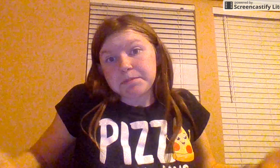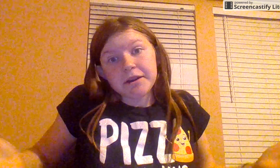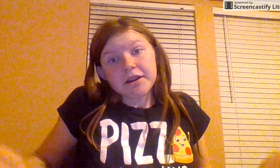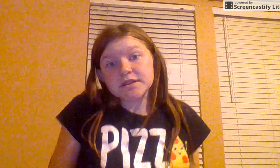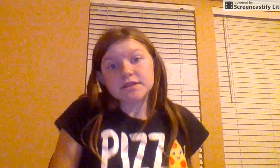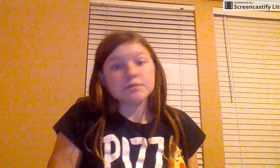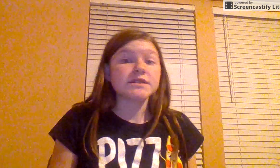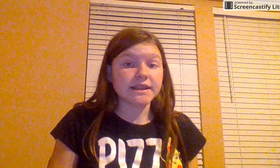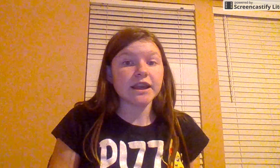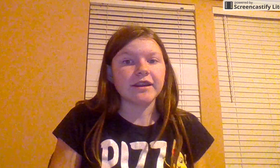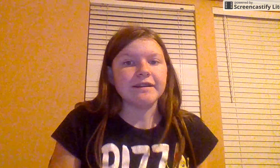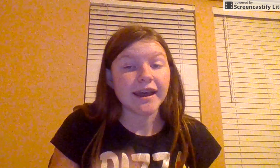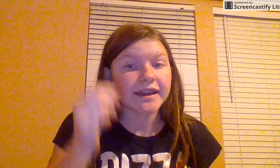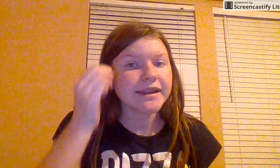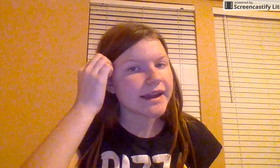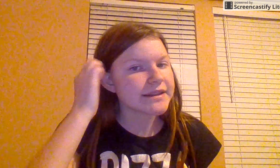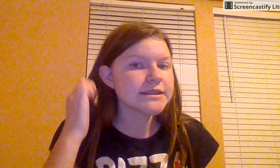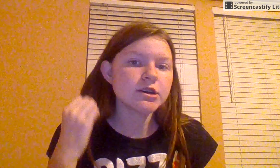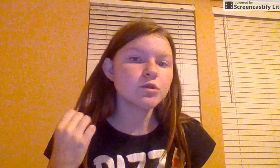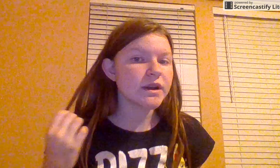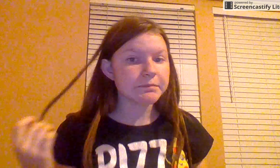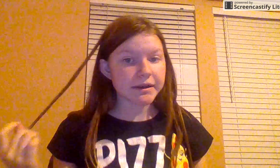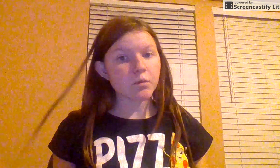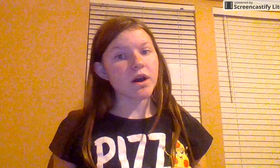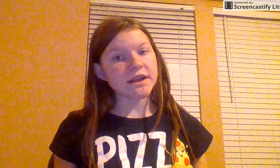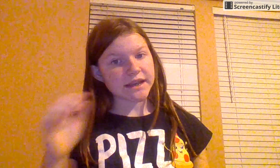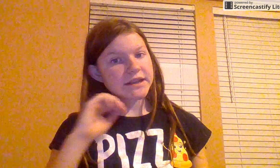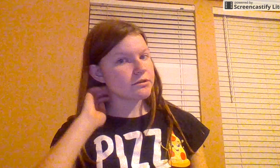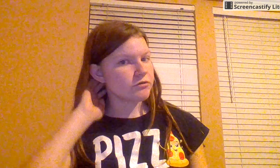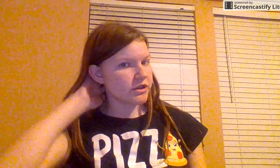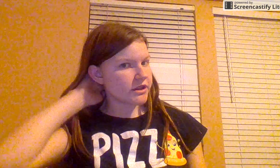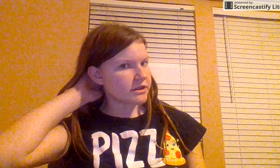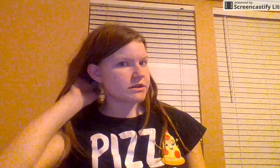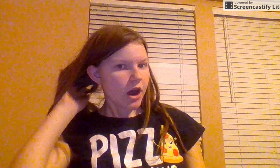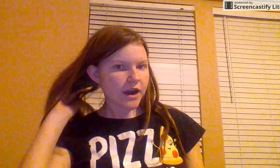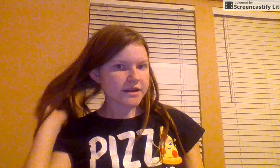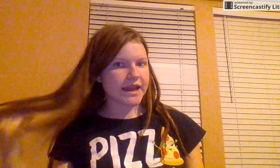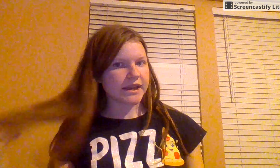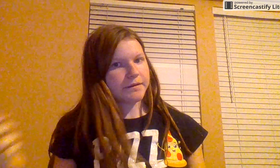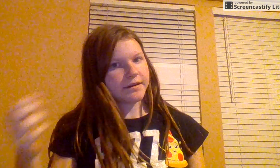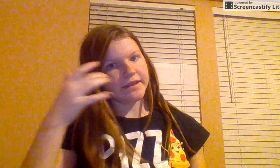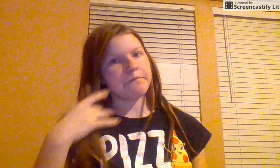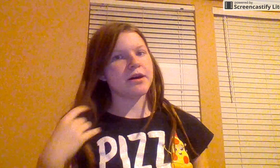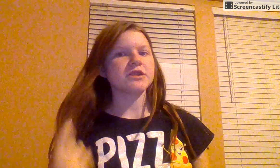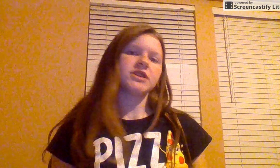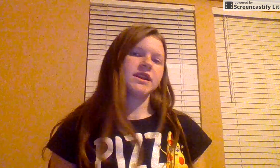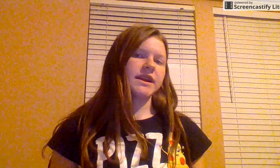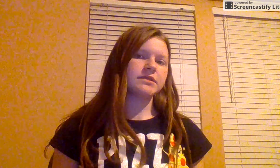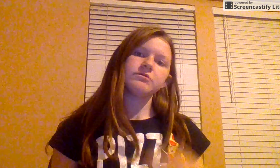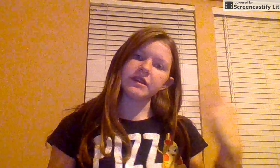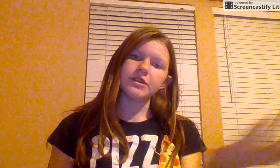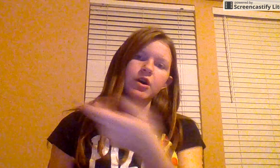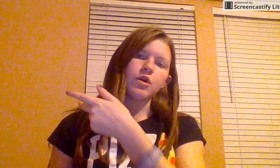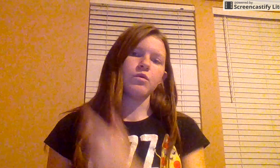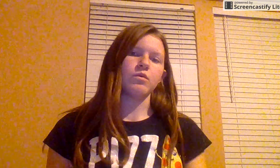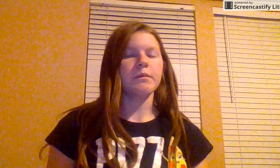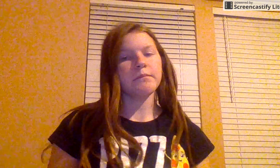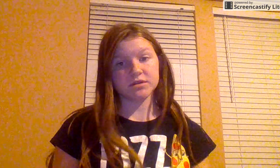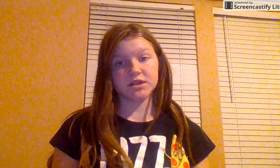experience was scary. I, I didn't know who anybody was. I didn't really talk to anybody that much, and I didn't really know most of the